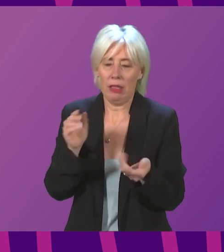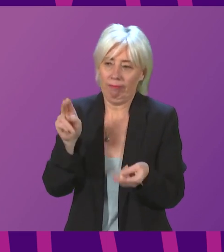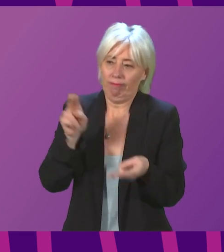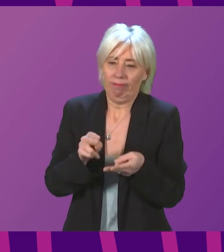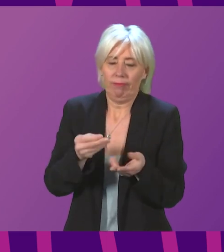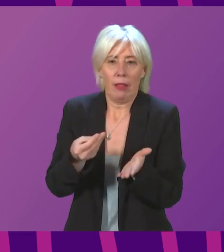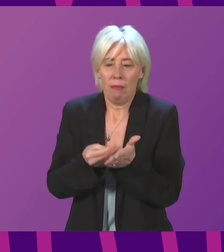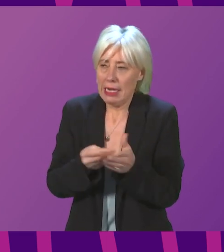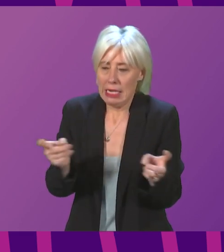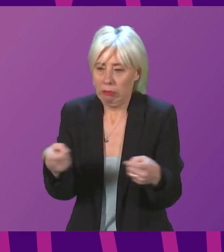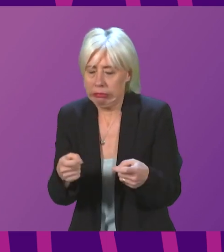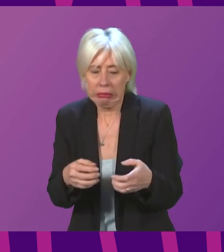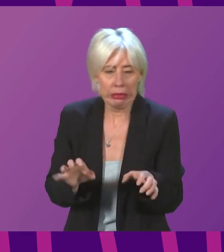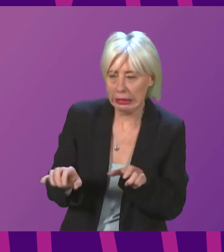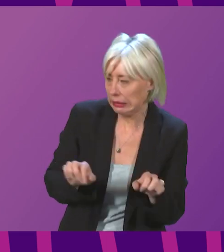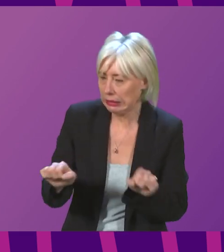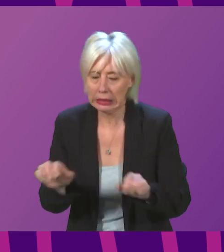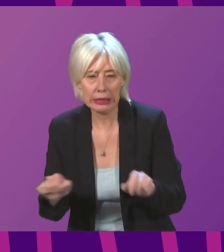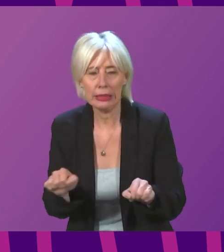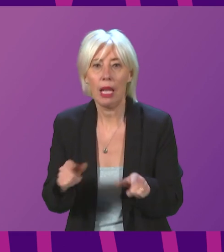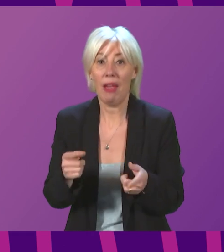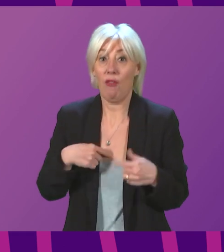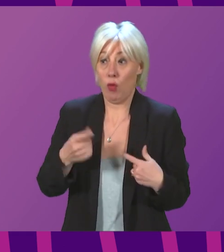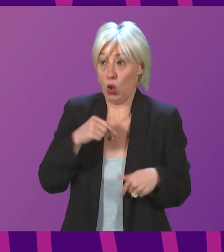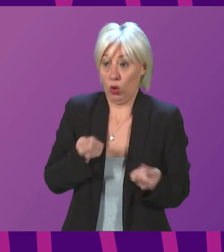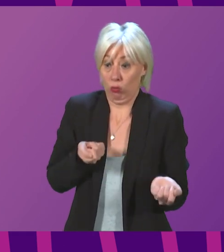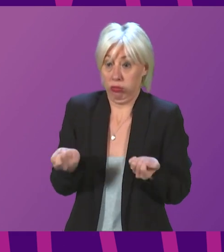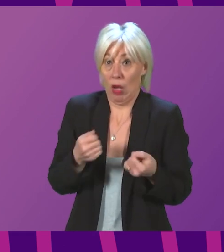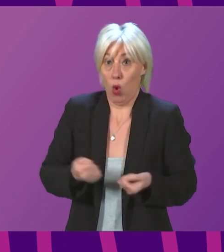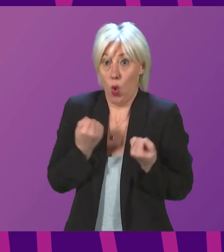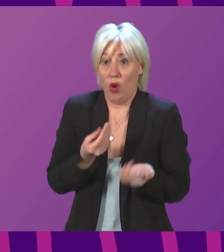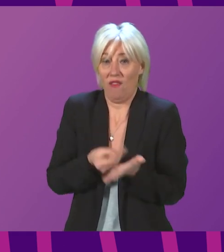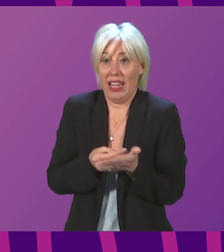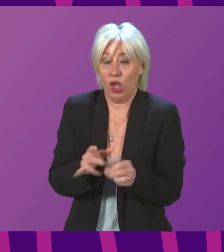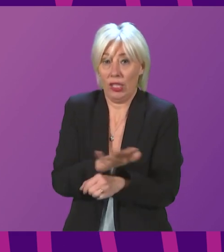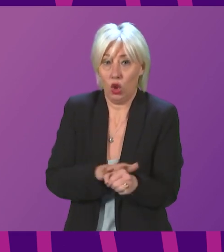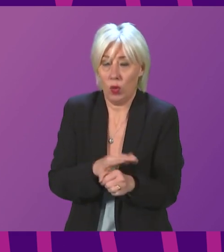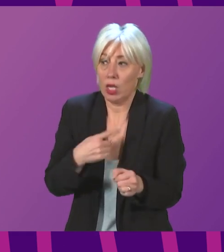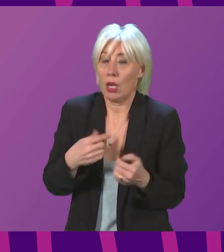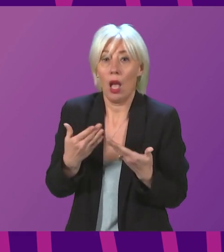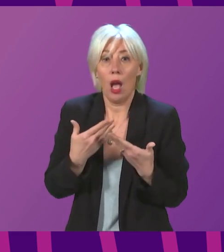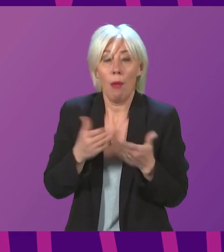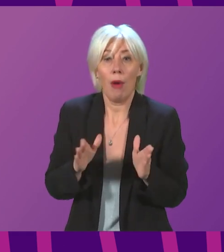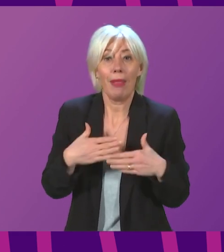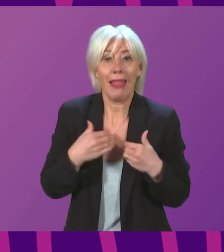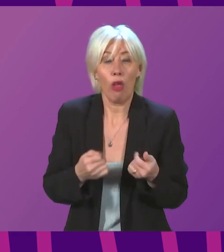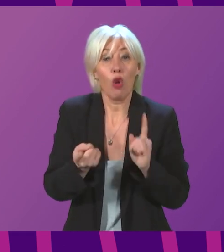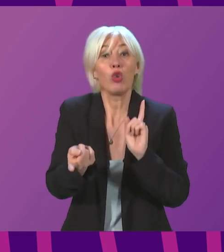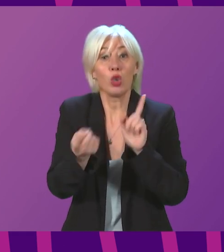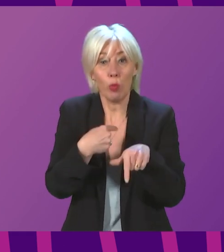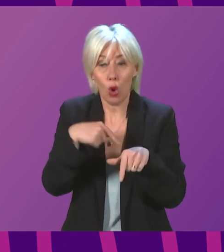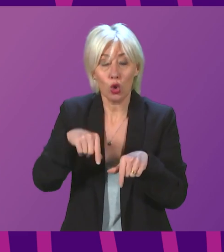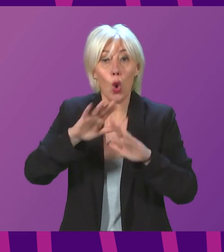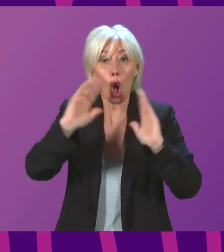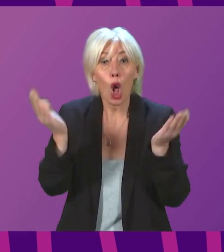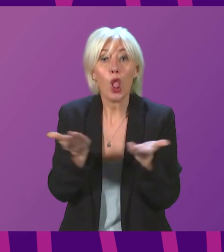and if right now we were in a position with financial arrangements to support that position where our public health response to a global